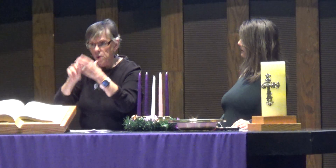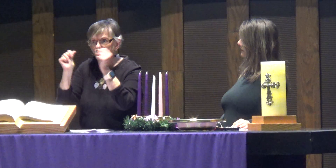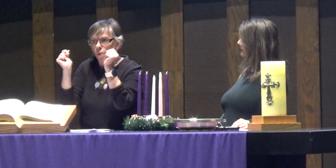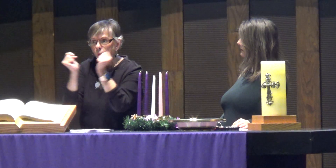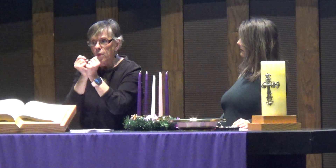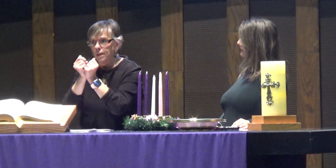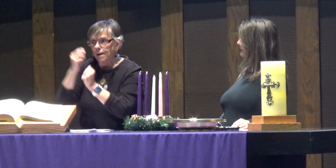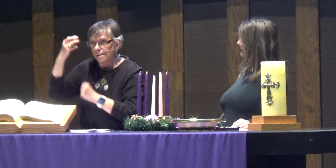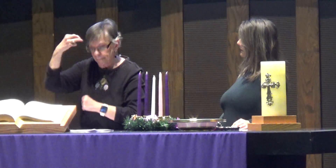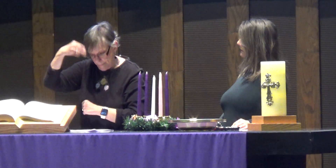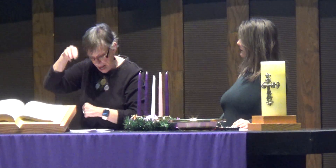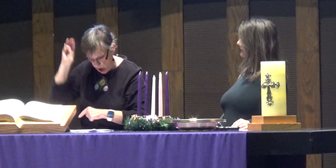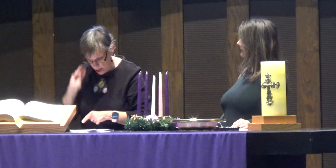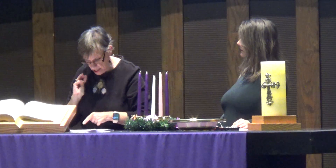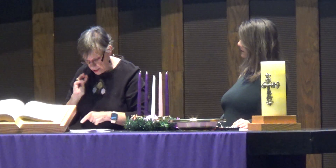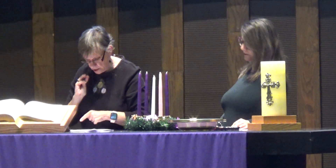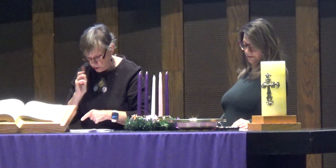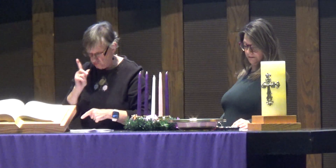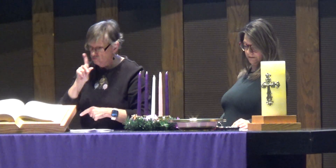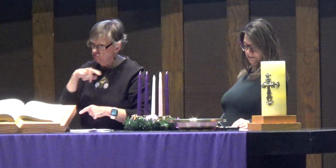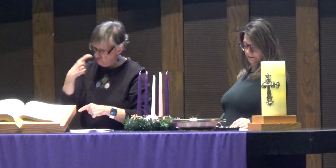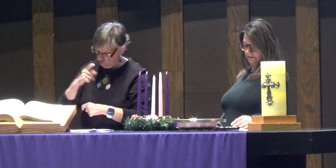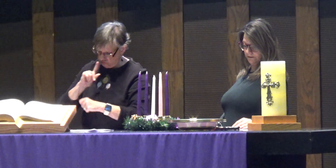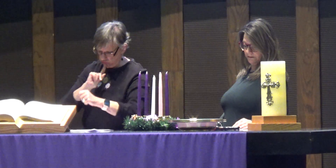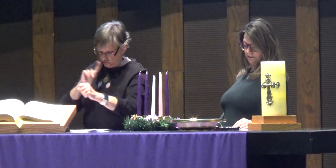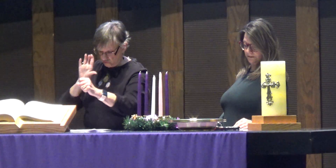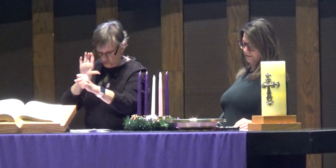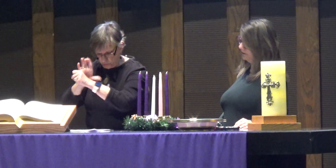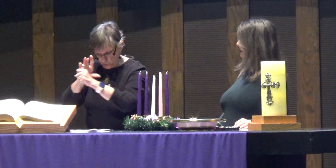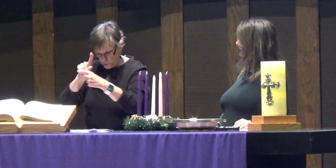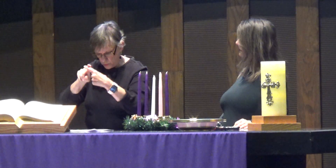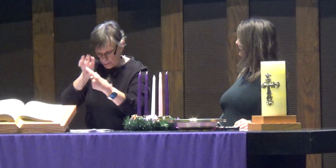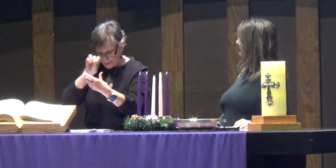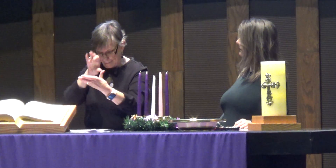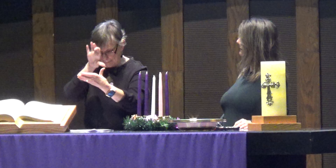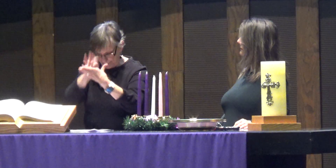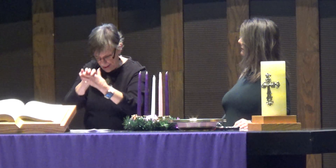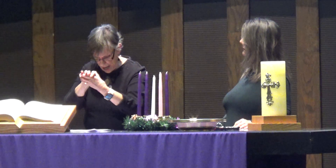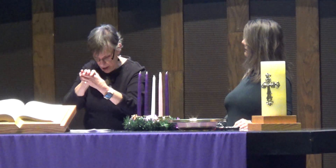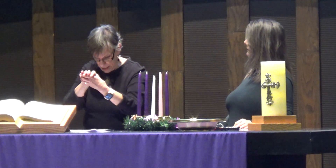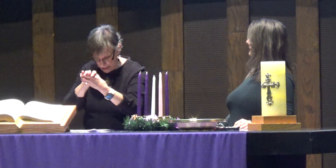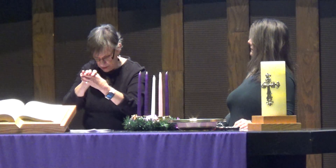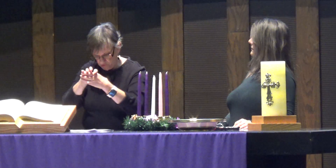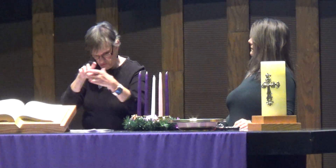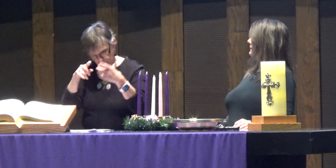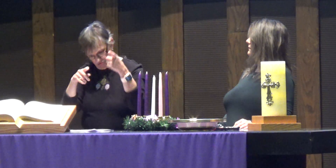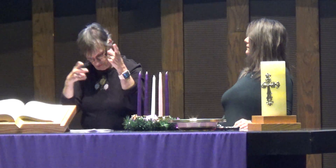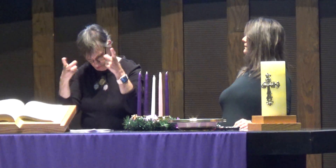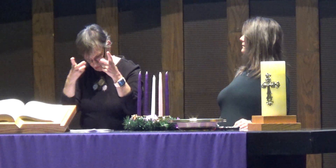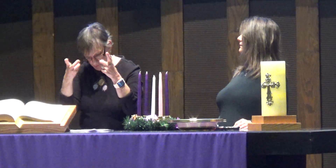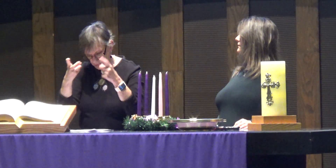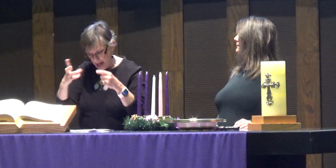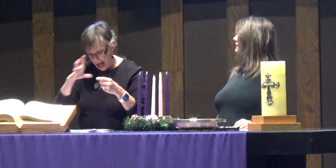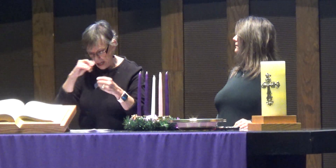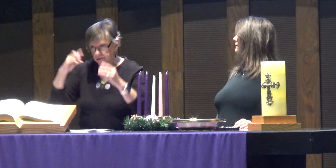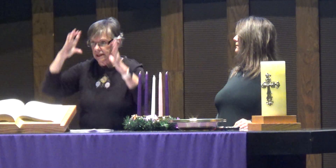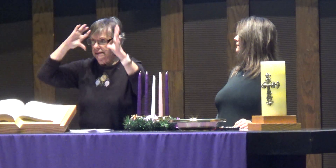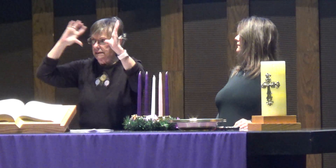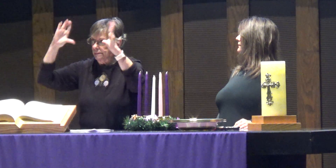He went there to register with Mary, who was pledged to be married to him, and